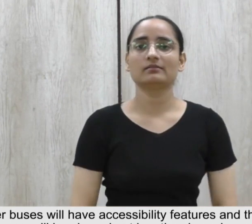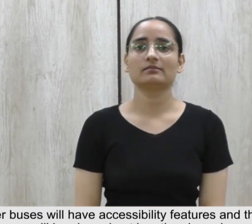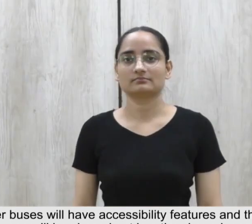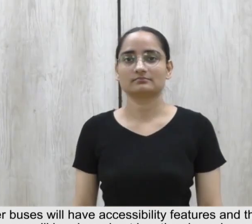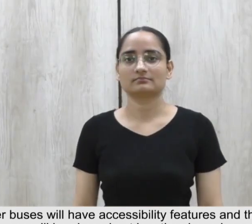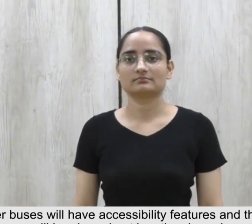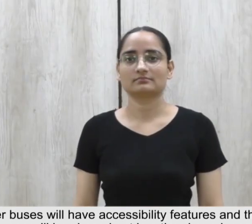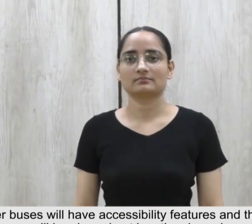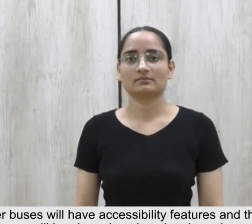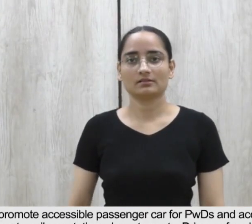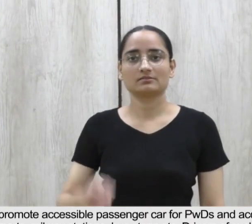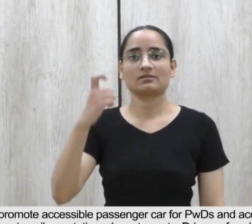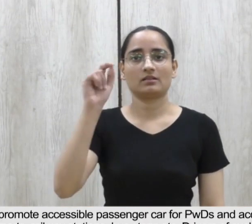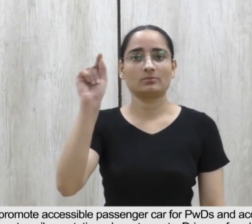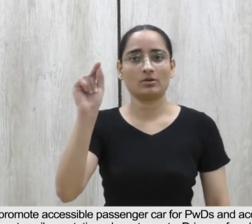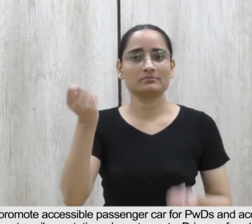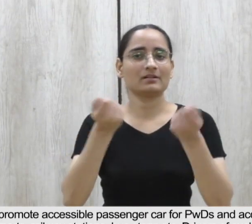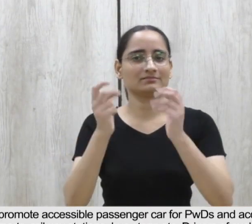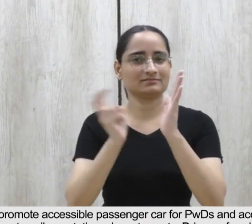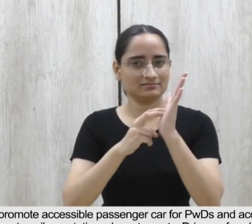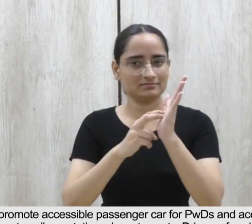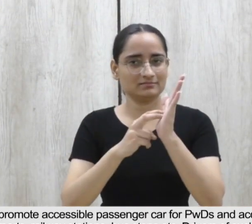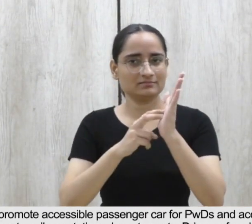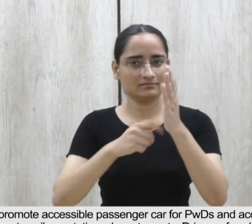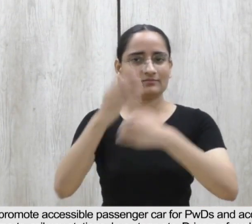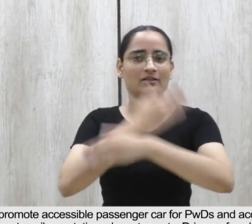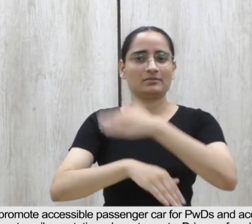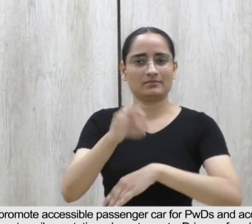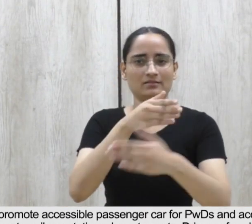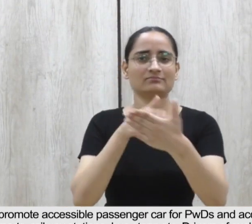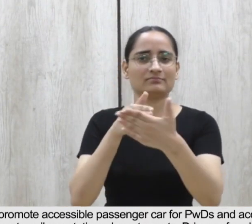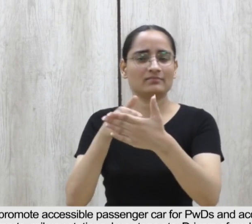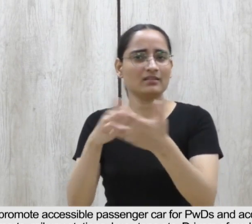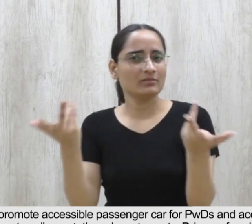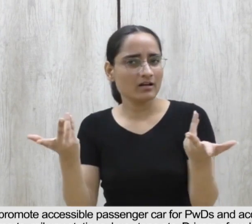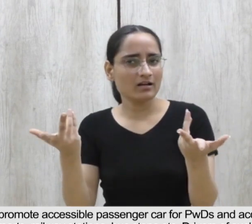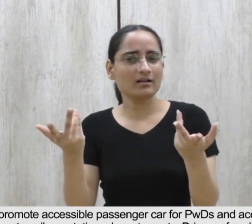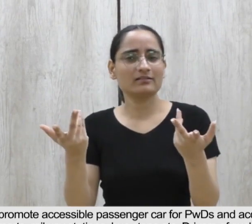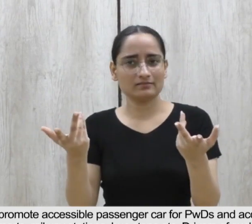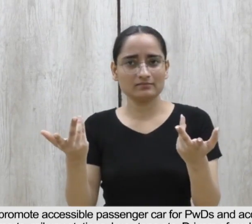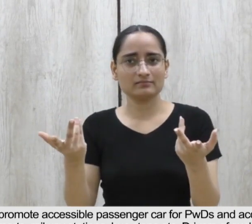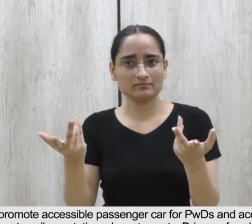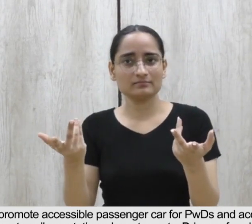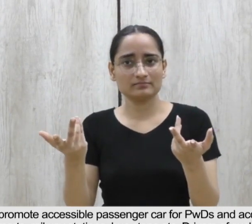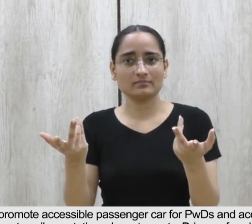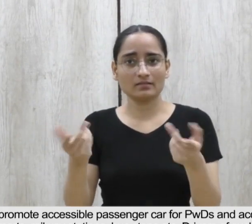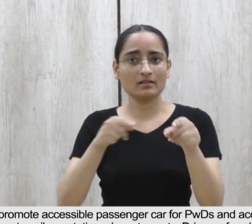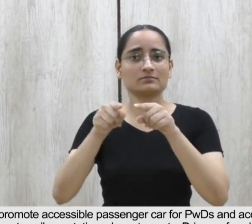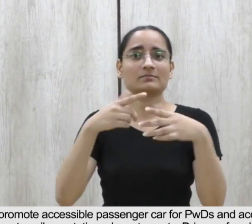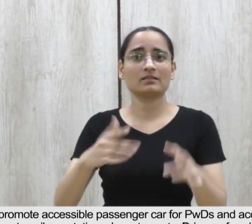Seventh point, efforts will be made to promote accessible passenger cars for